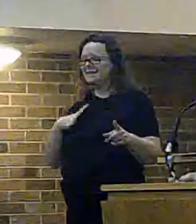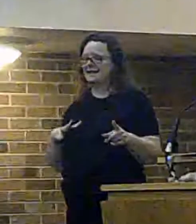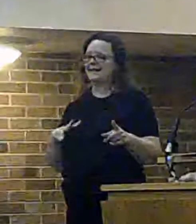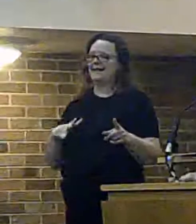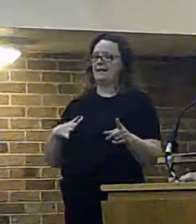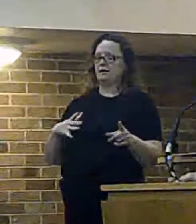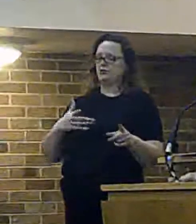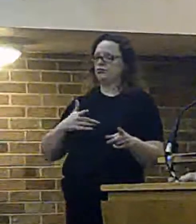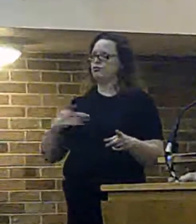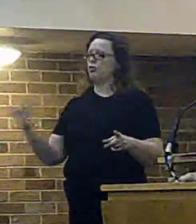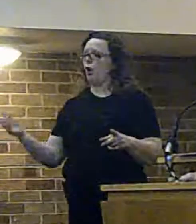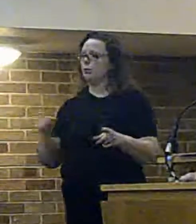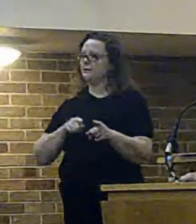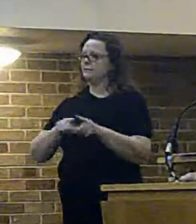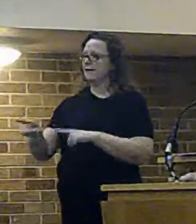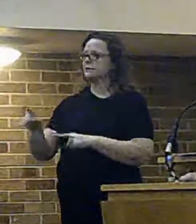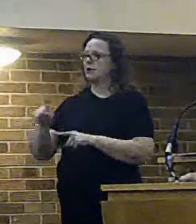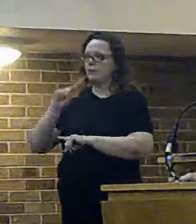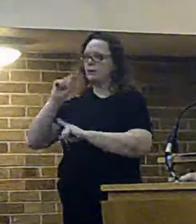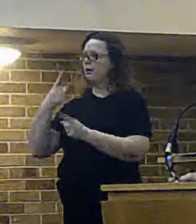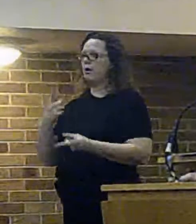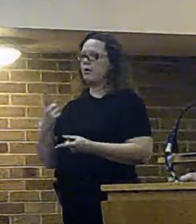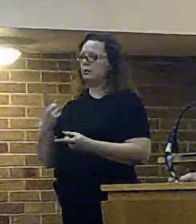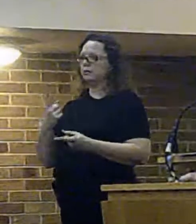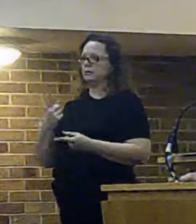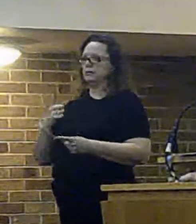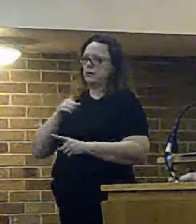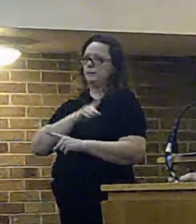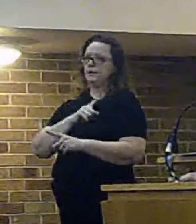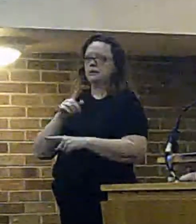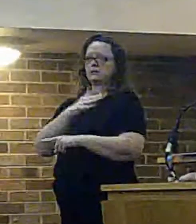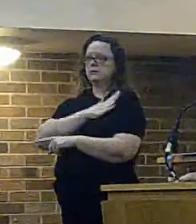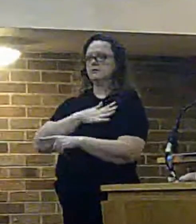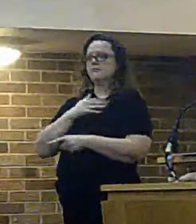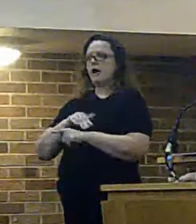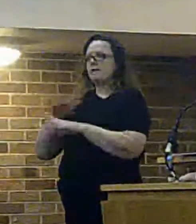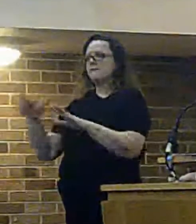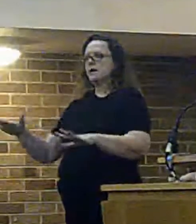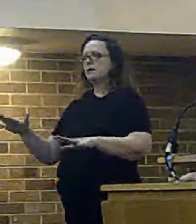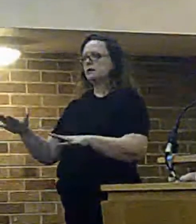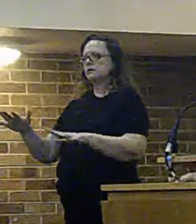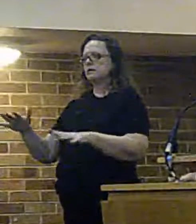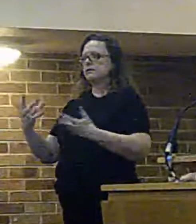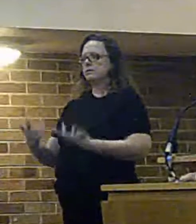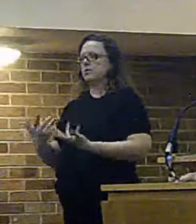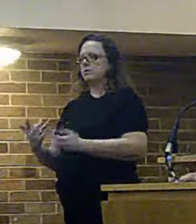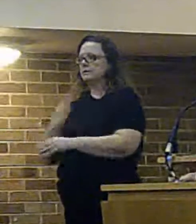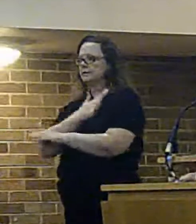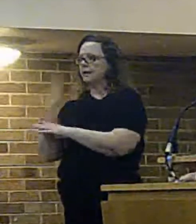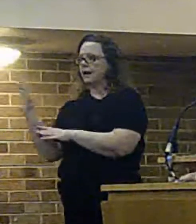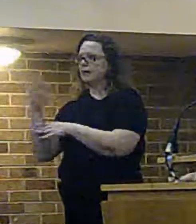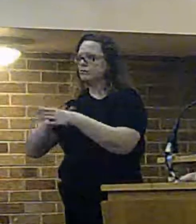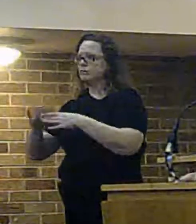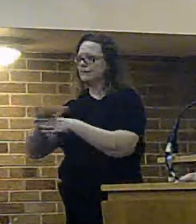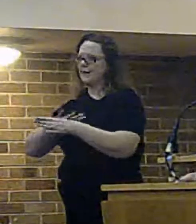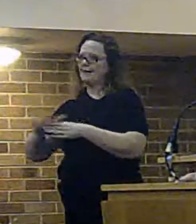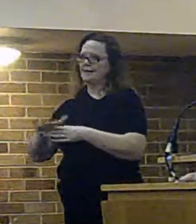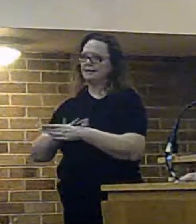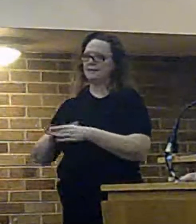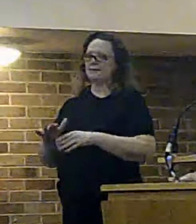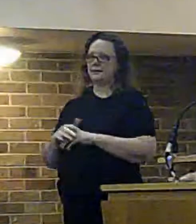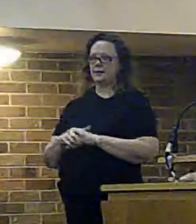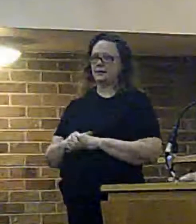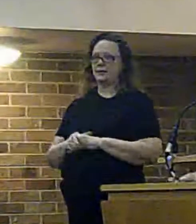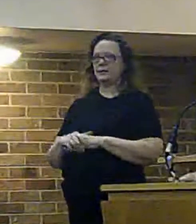but the ones that we would would be viable would be better than truth if you say pump lane would be better given the given the